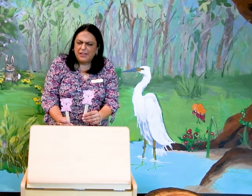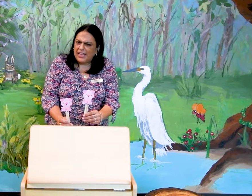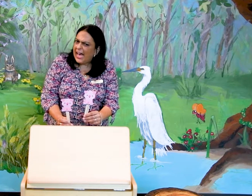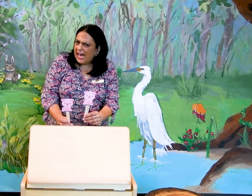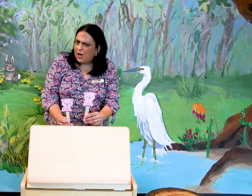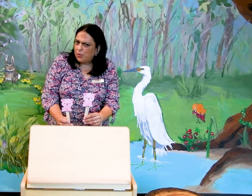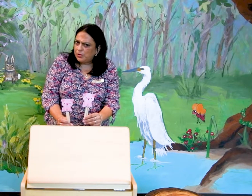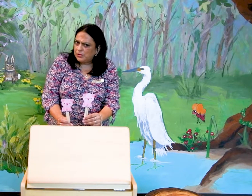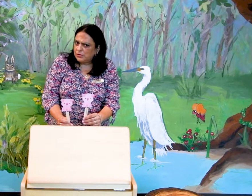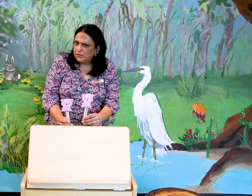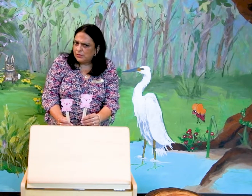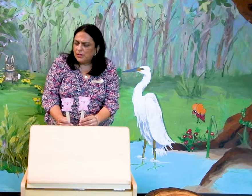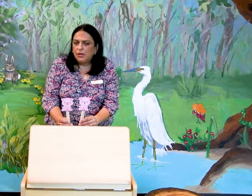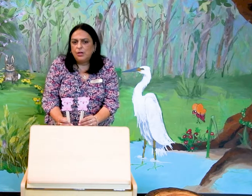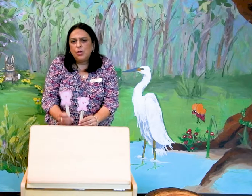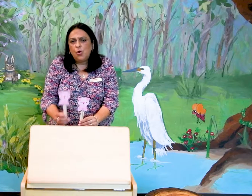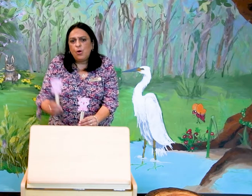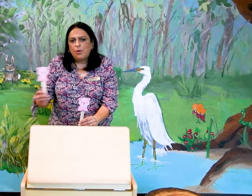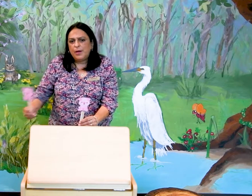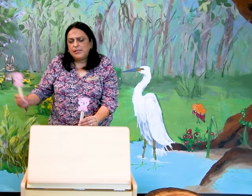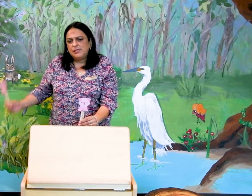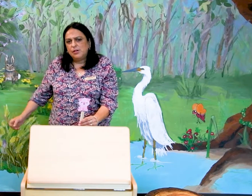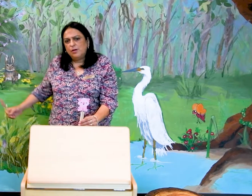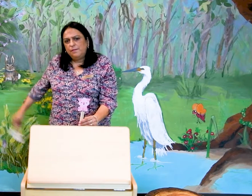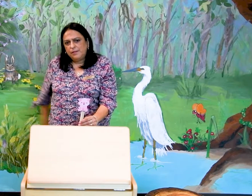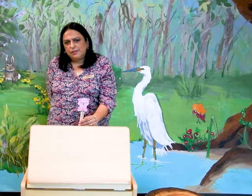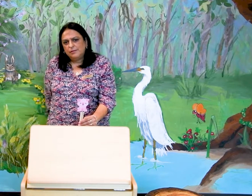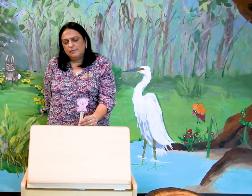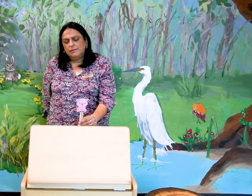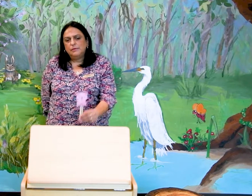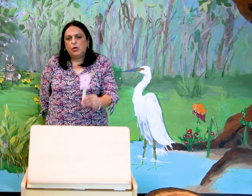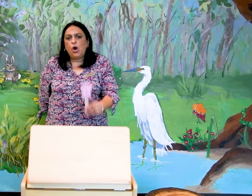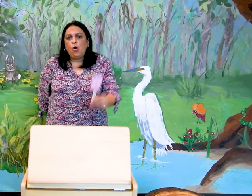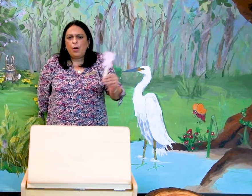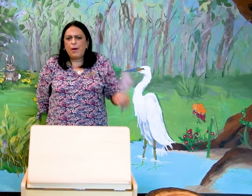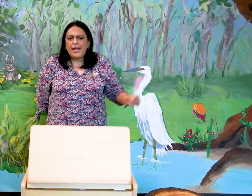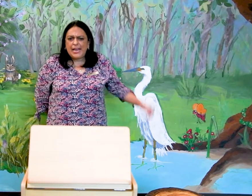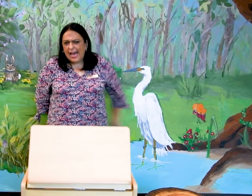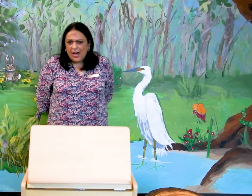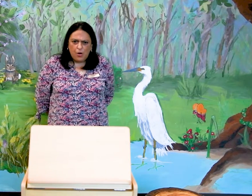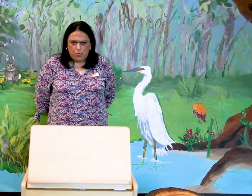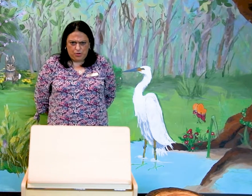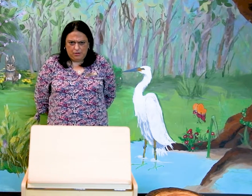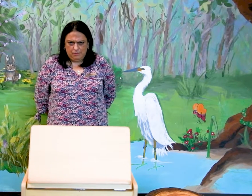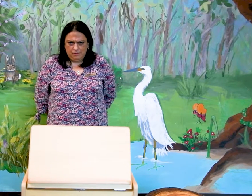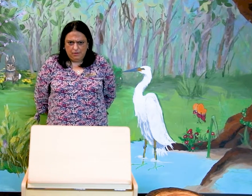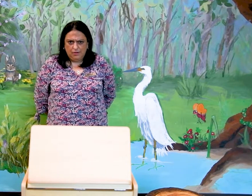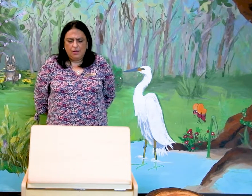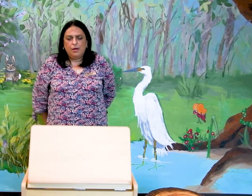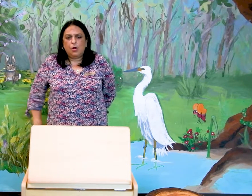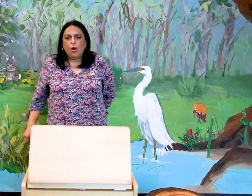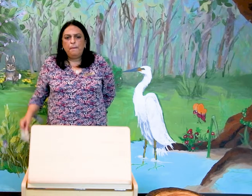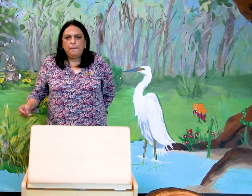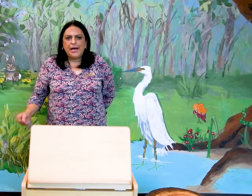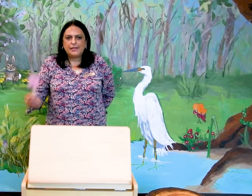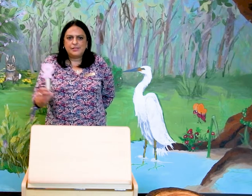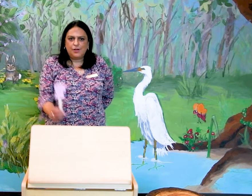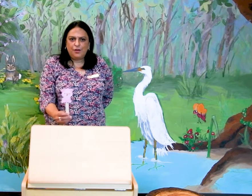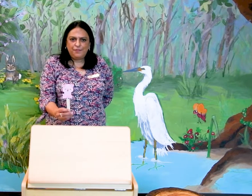loud. Go away, soft. Go away, loud. Come back, soft.